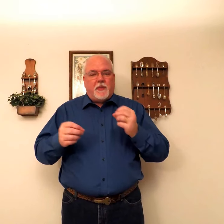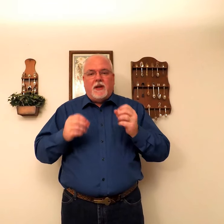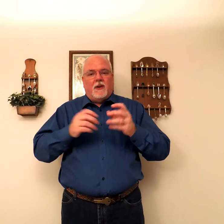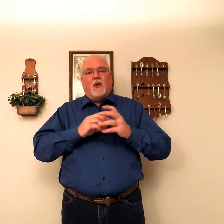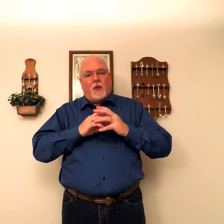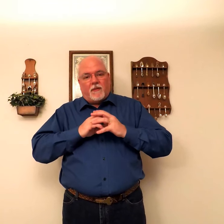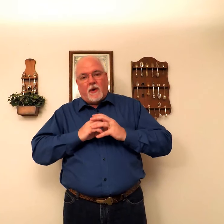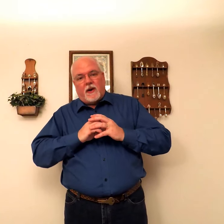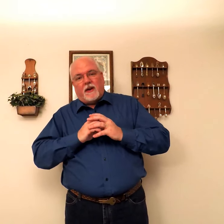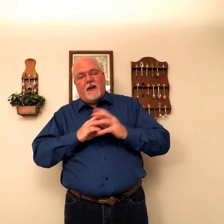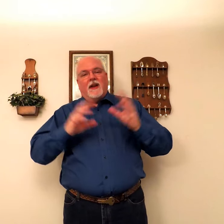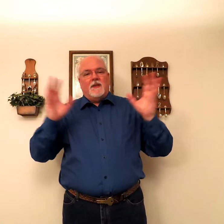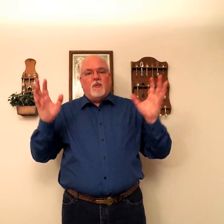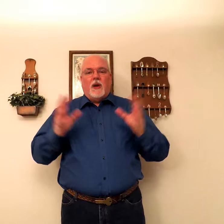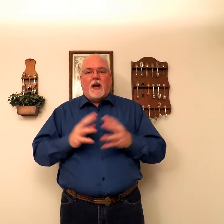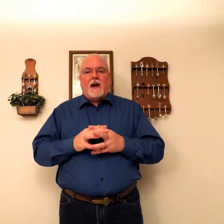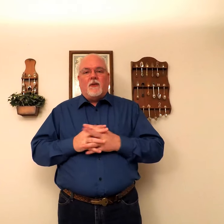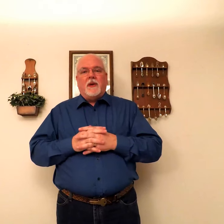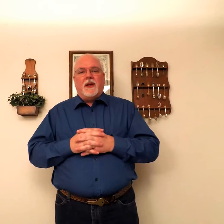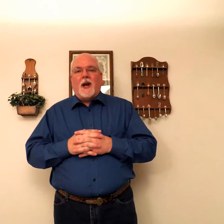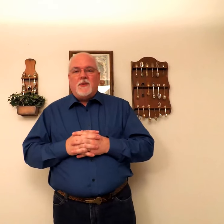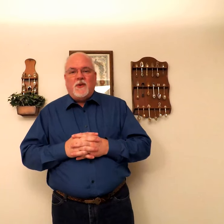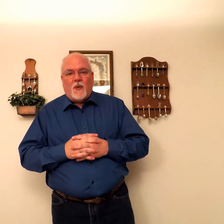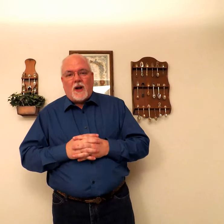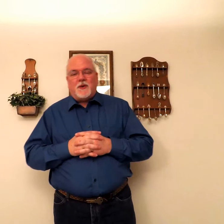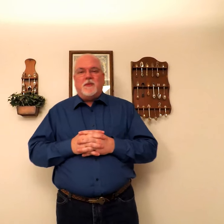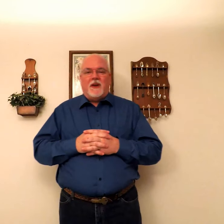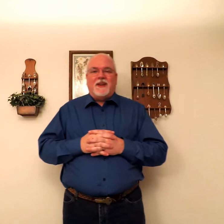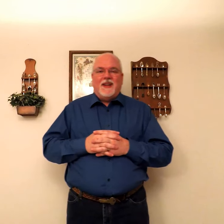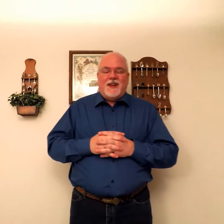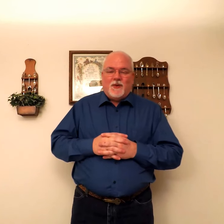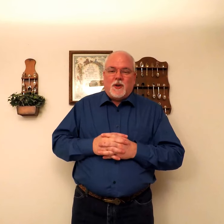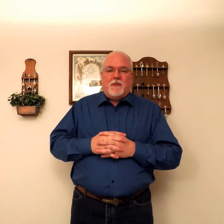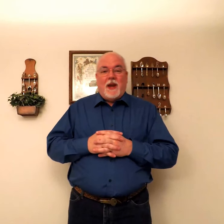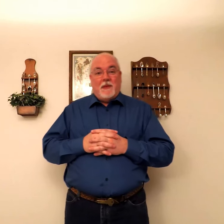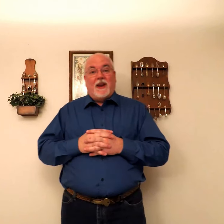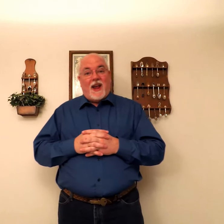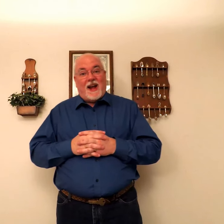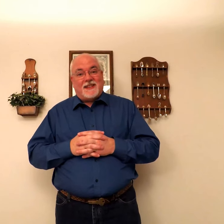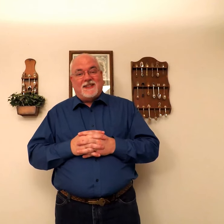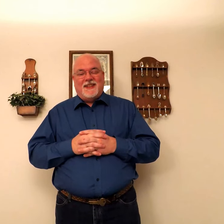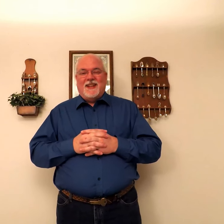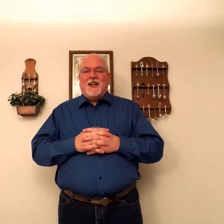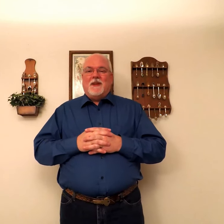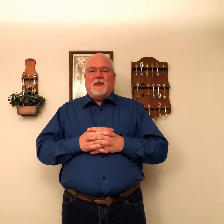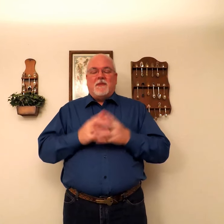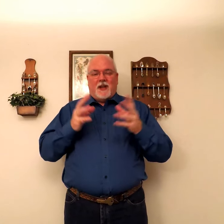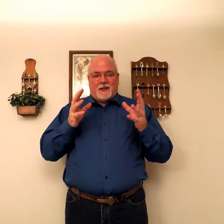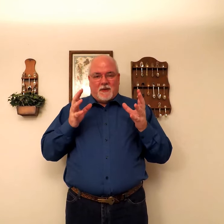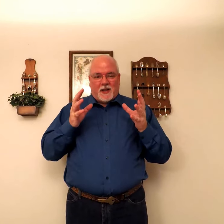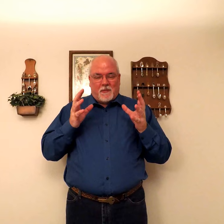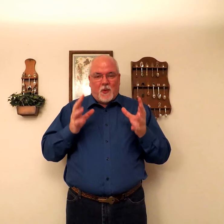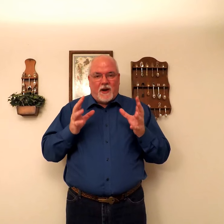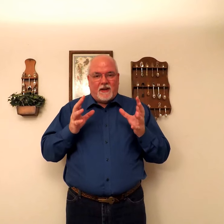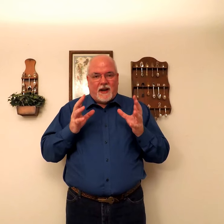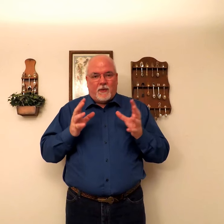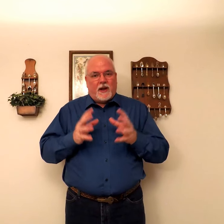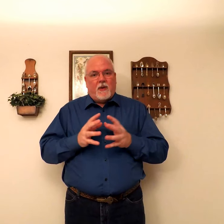spiel, you will have heard it, well, however many times you've watched me, which may be lots, but it's a point that I really